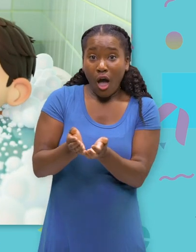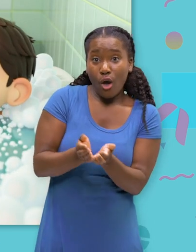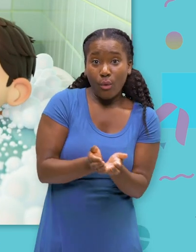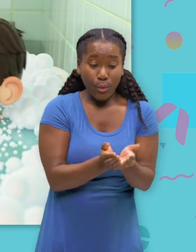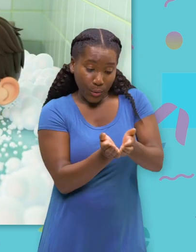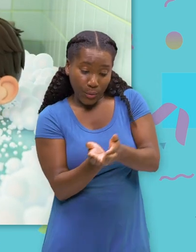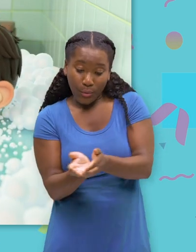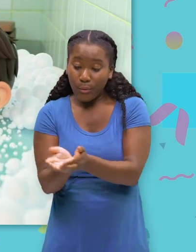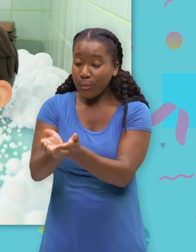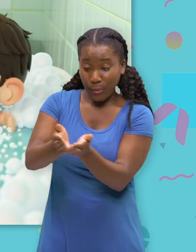sail your boat